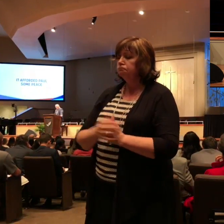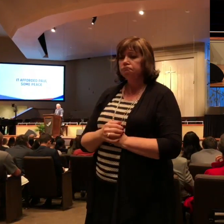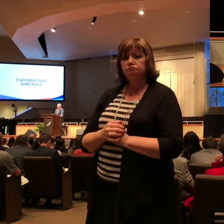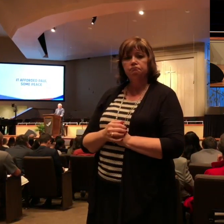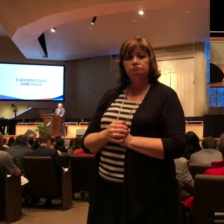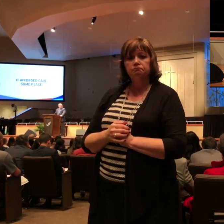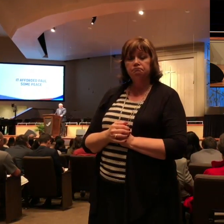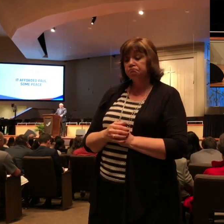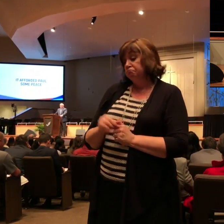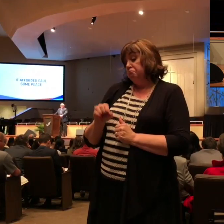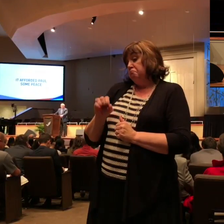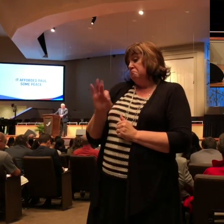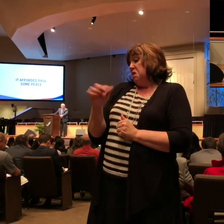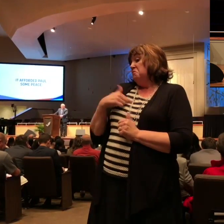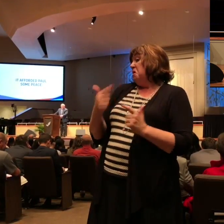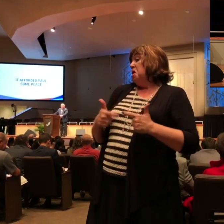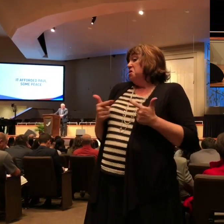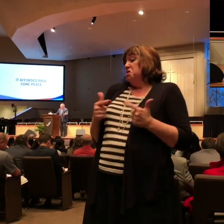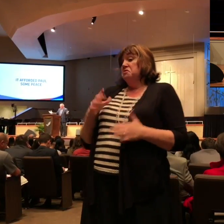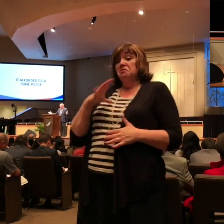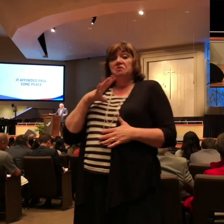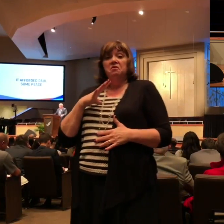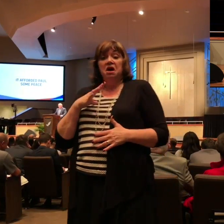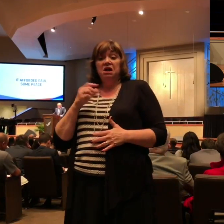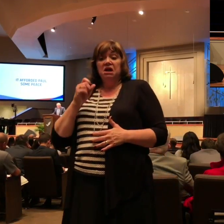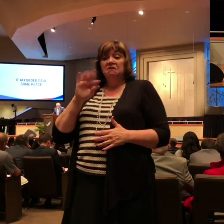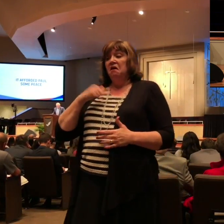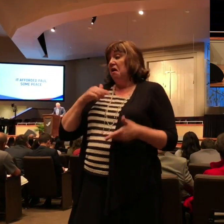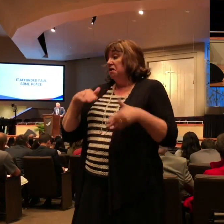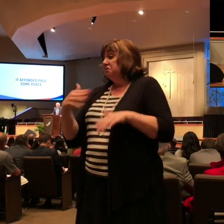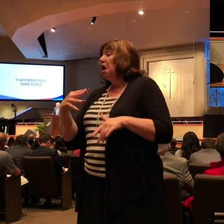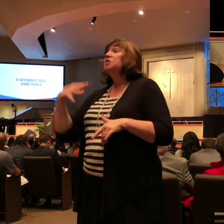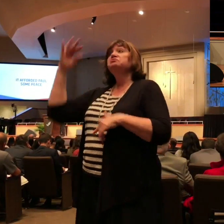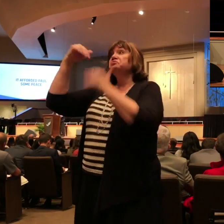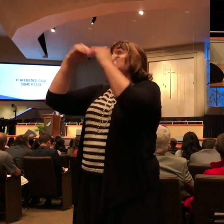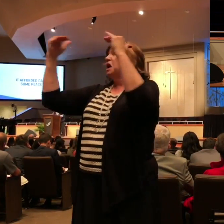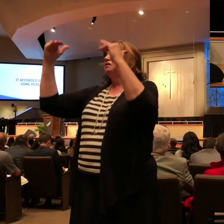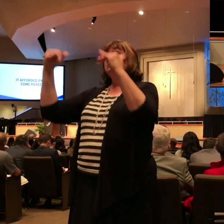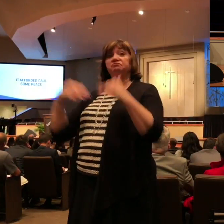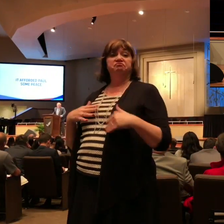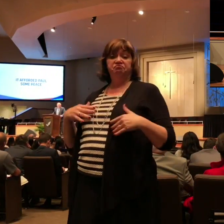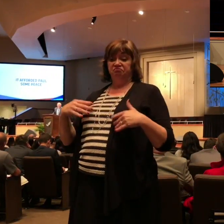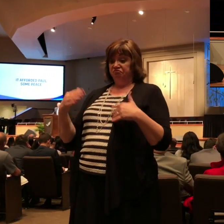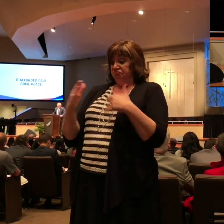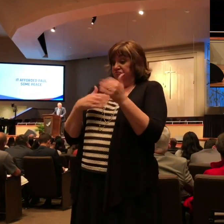and if I walk out I walk out and if I go to heaven I go to heaven I'm good